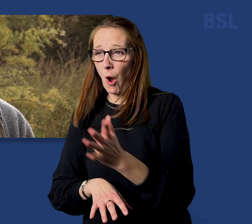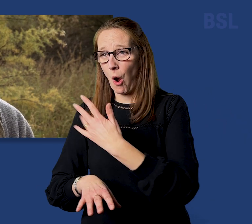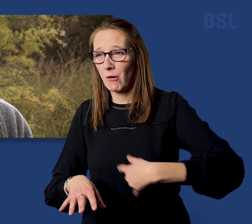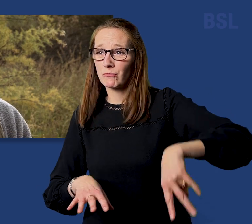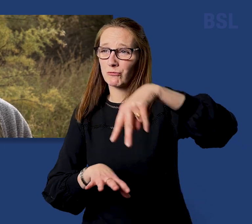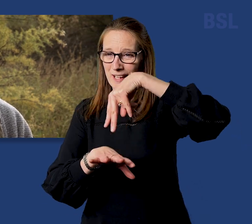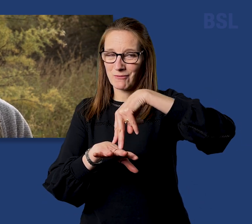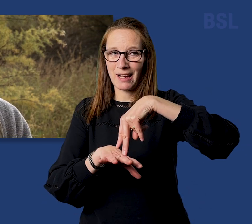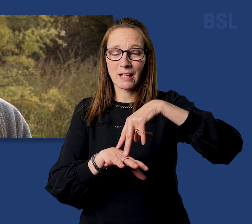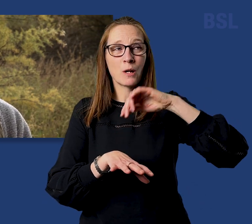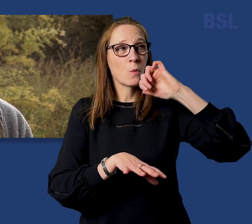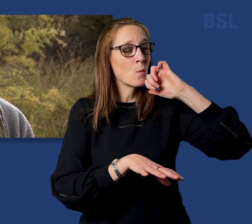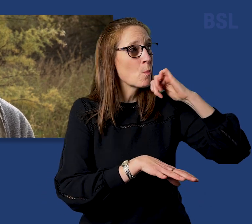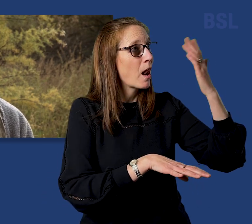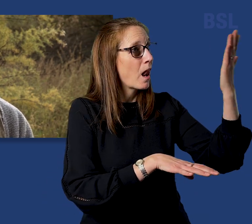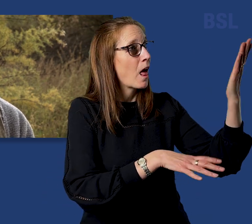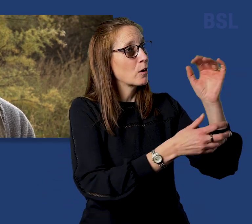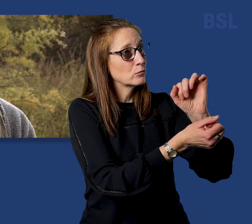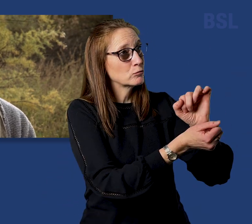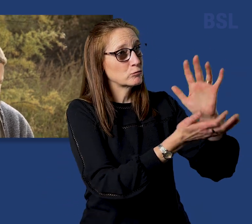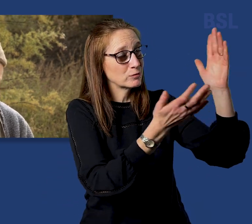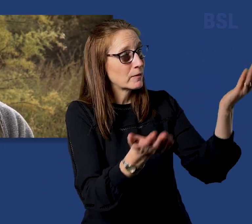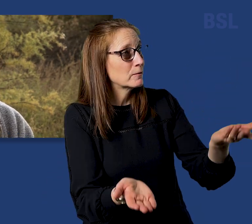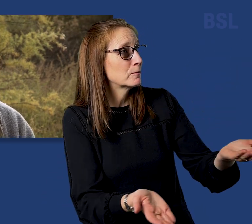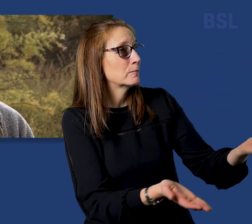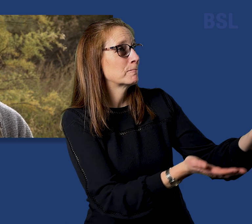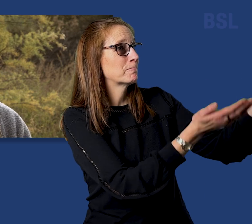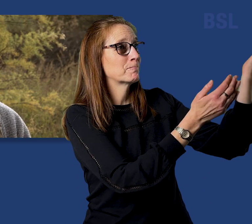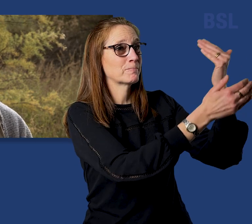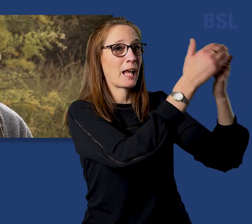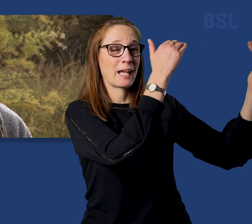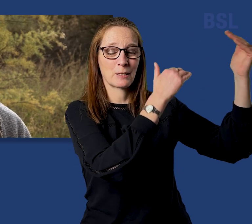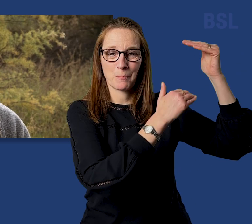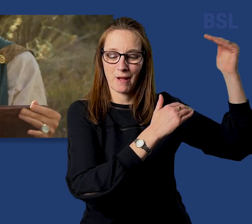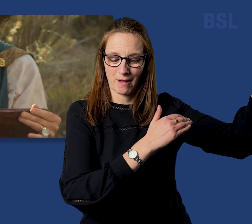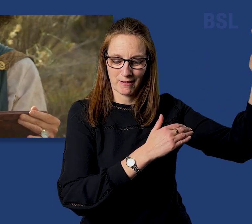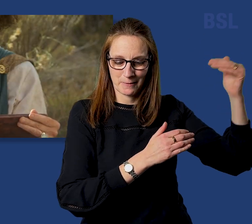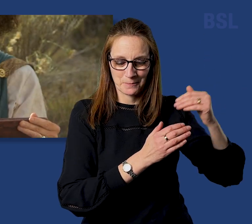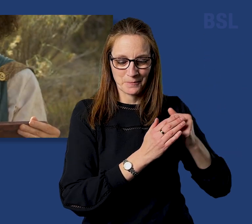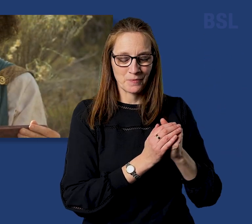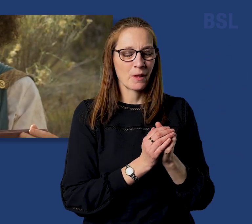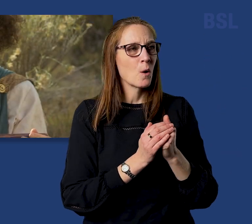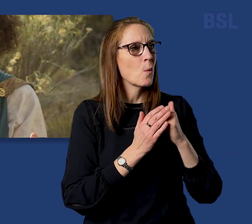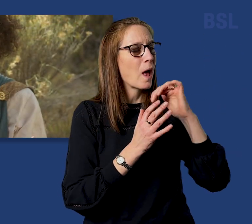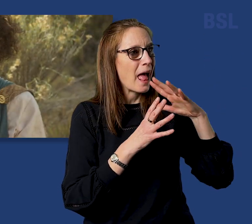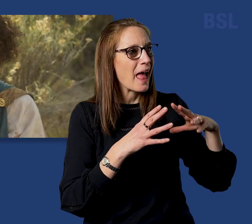When he shall have delivered up the kingdom to God, even the Father, when he shall have put down